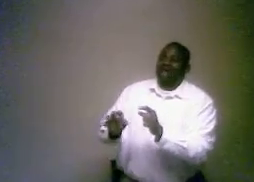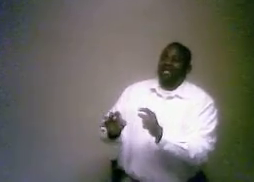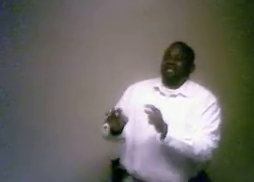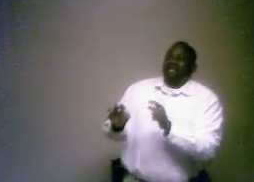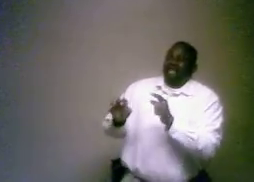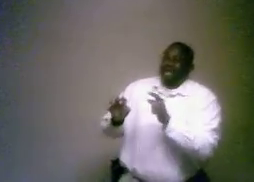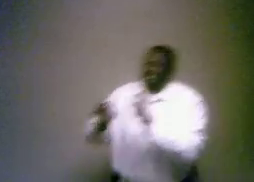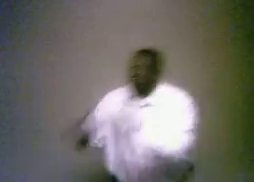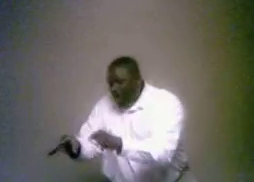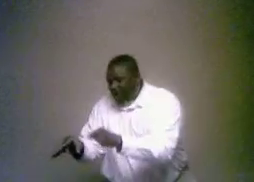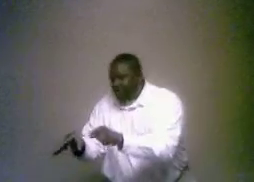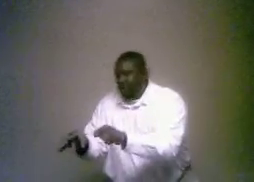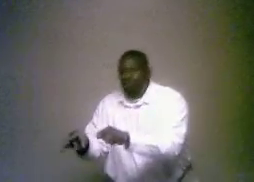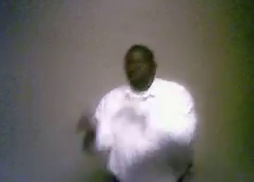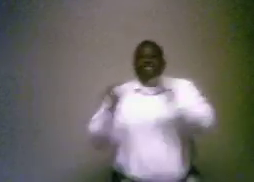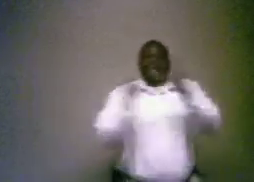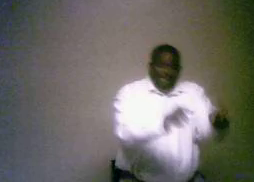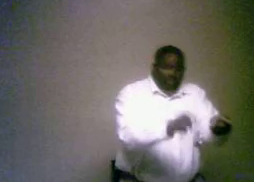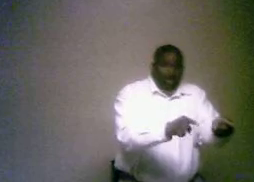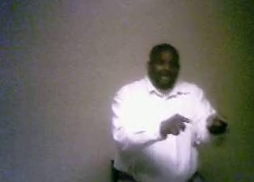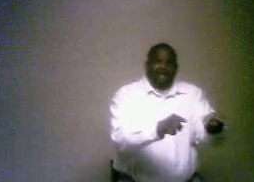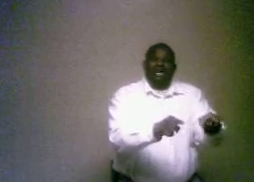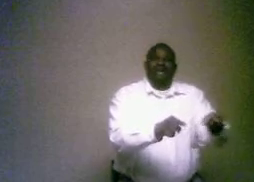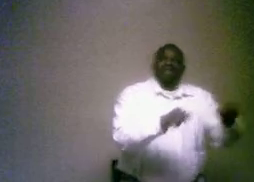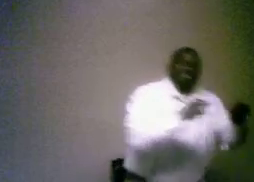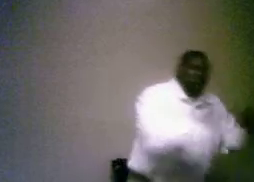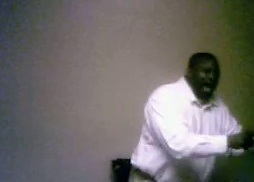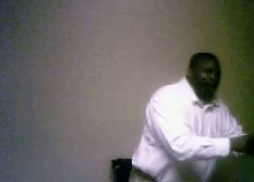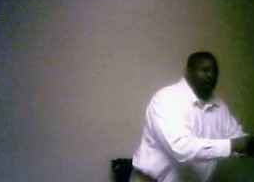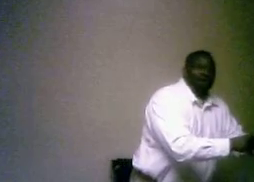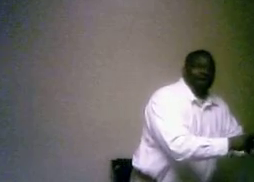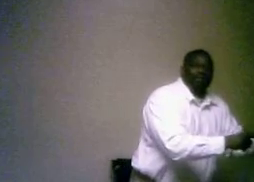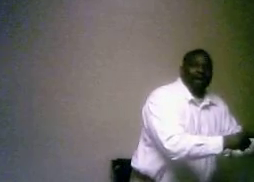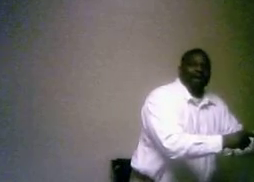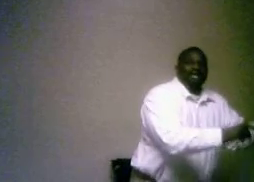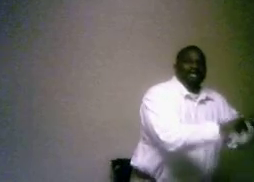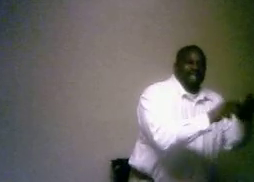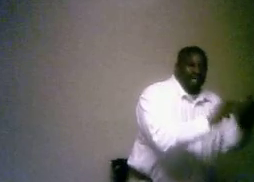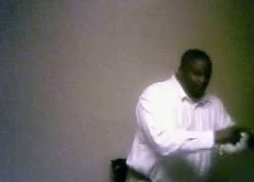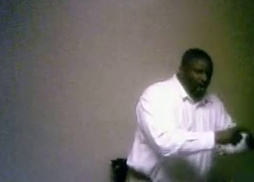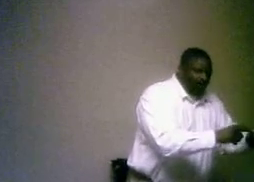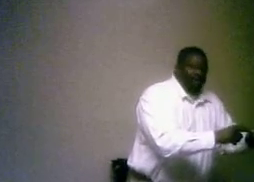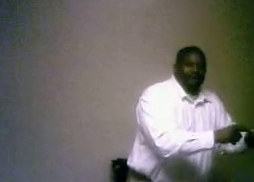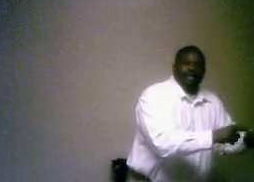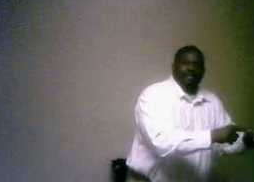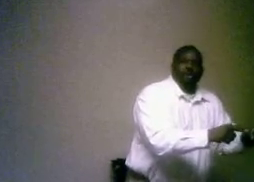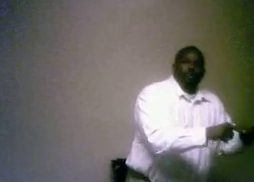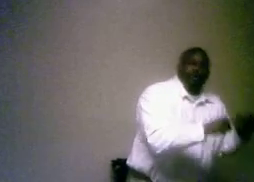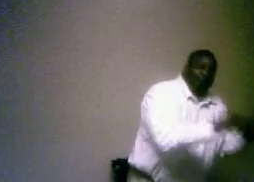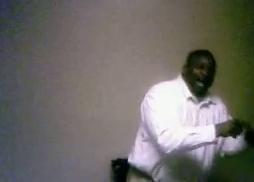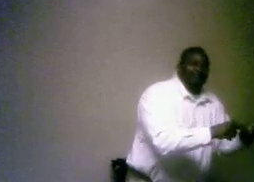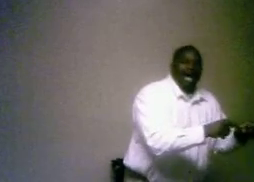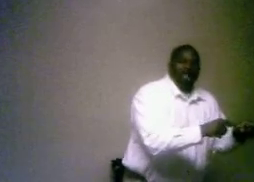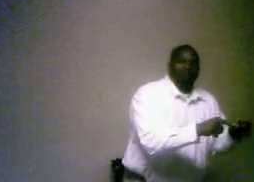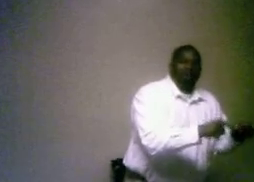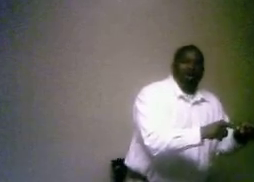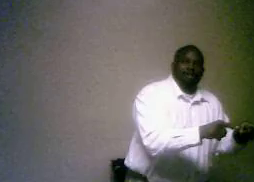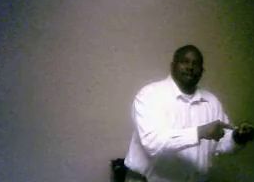instructions to those same ones that John was talking about that those individuals were baptized with the Holy Ghost.